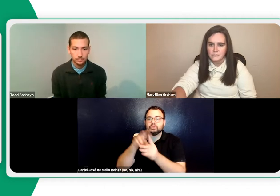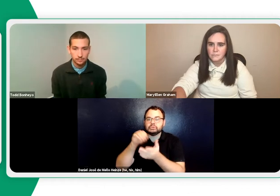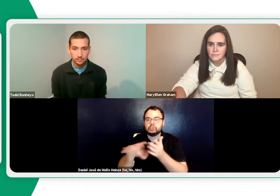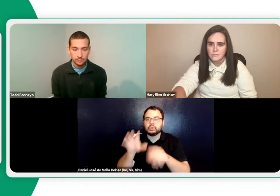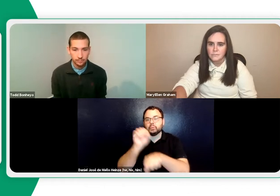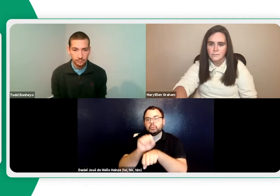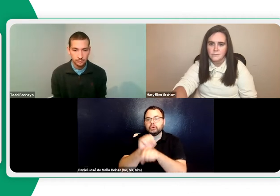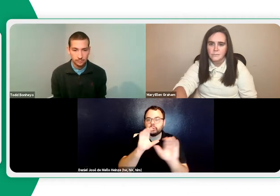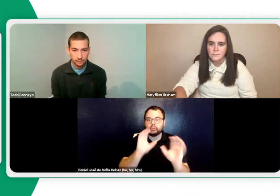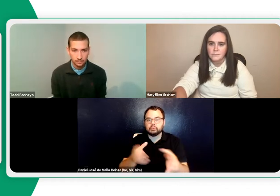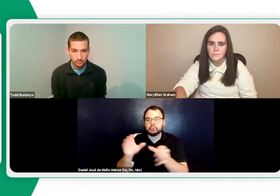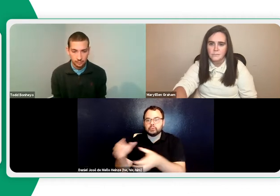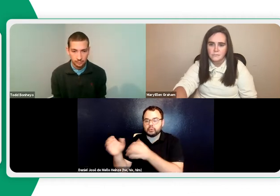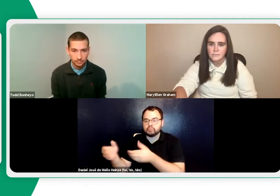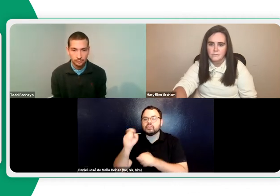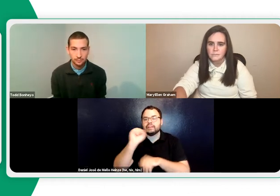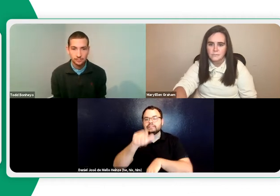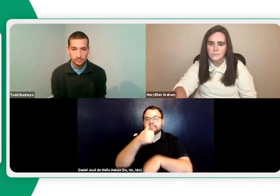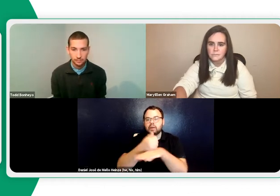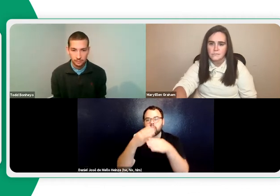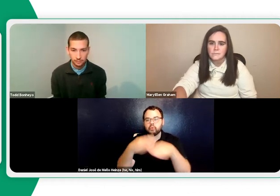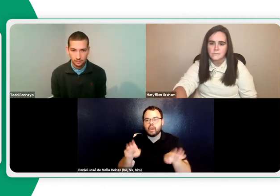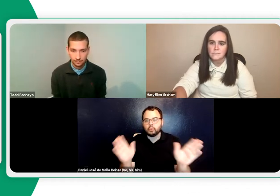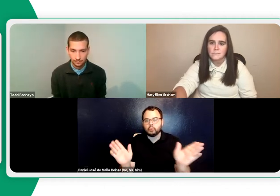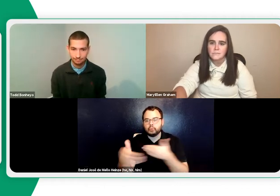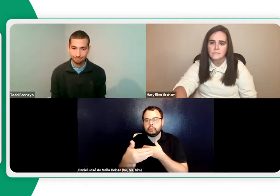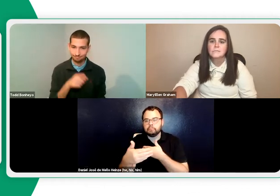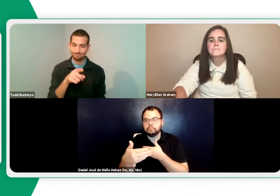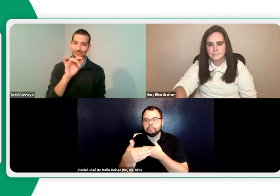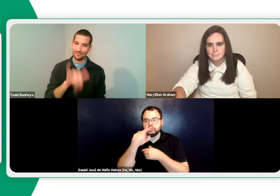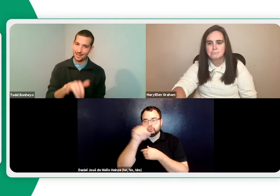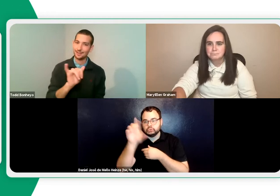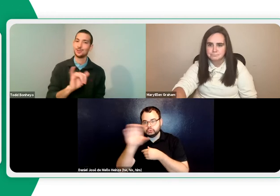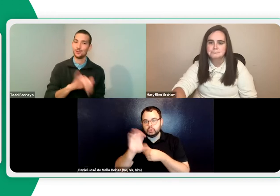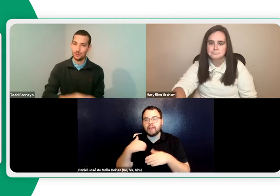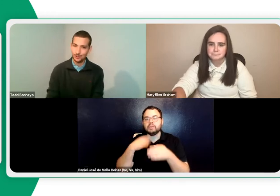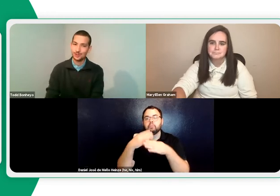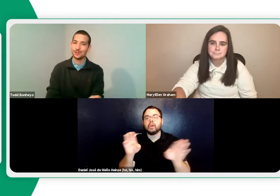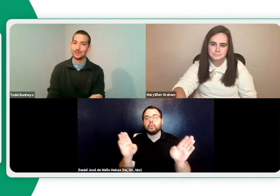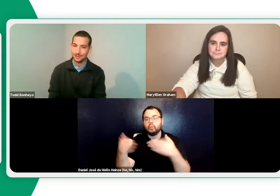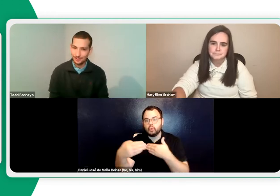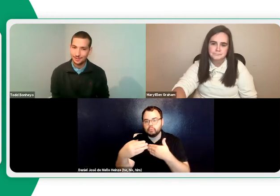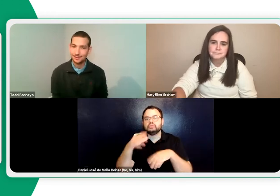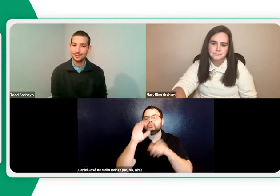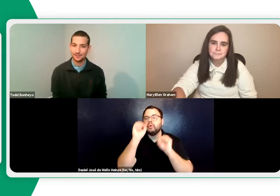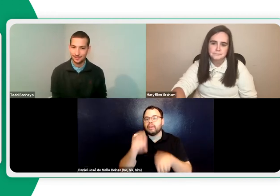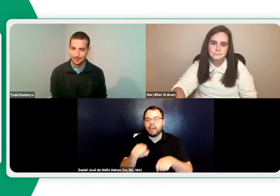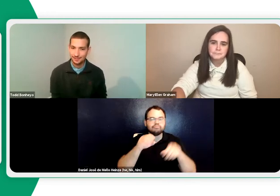number of students in your classroom and you want to assign students to work in groups, you can set up breakout rooms with Zoom. Exactly.